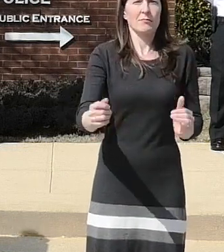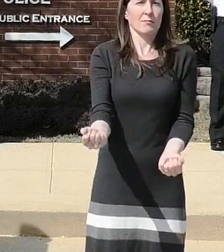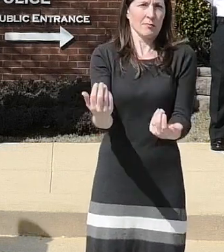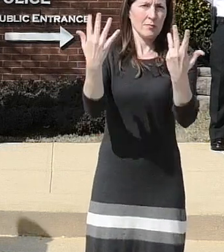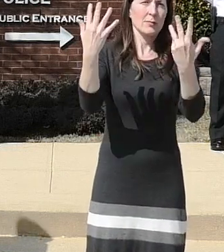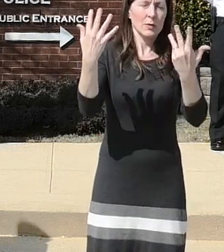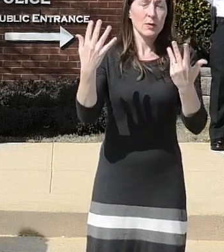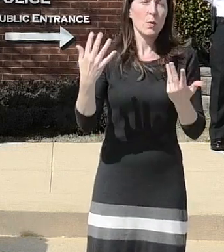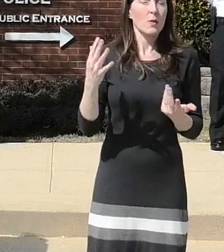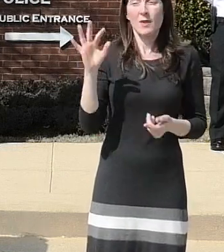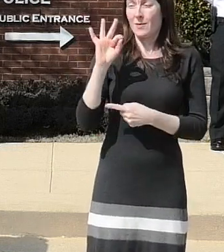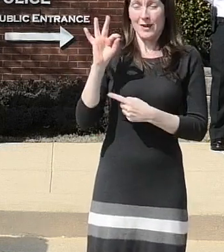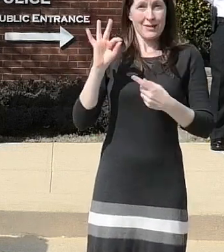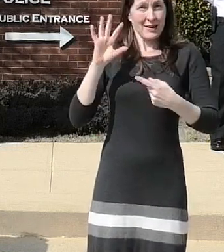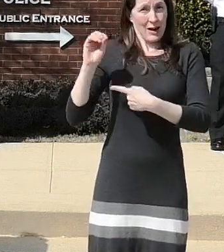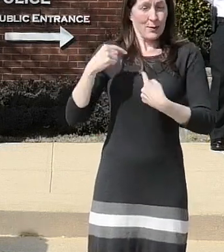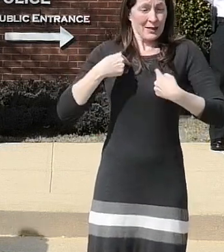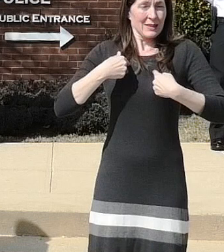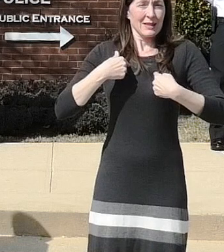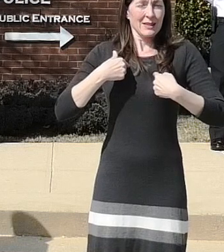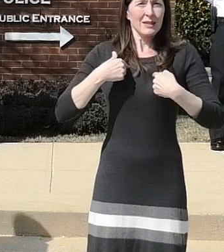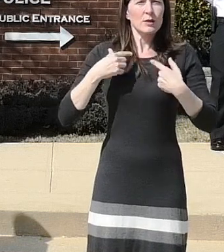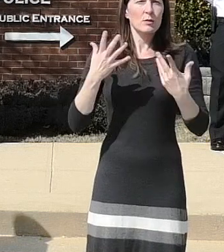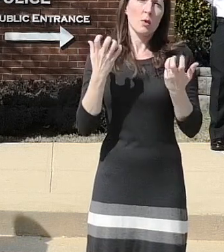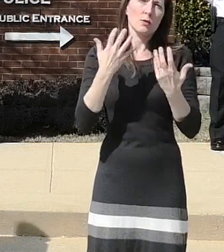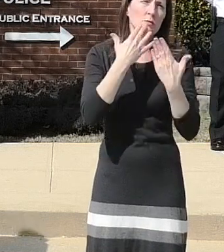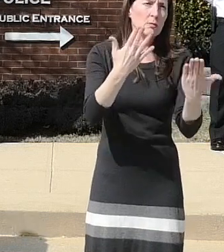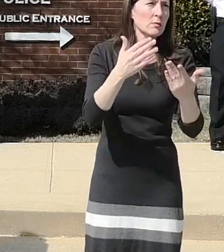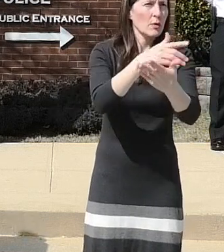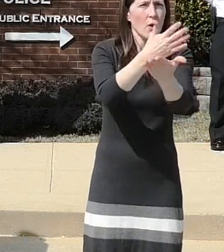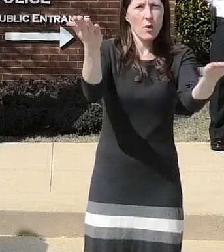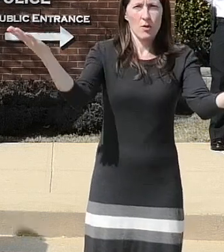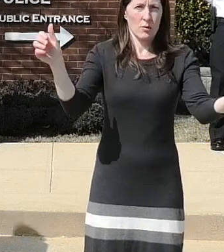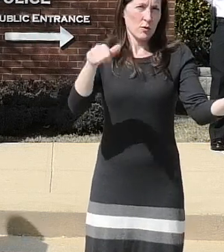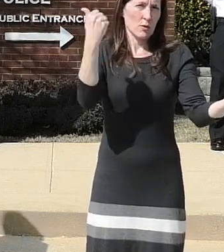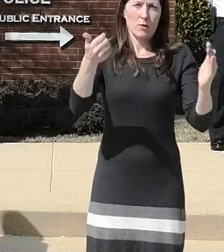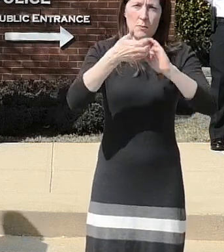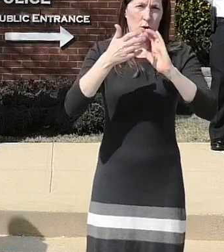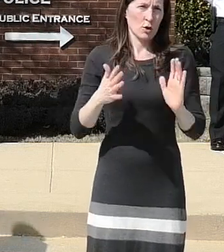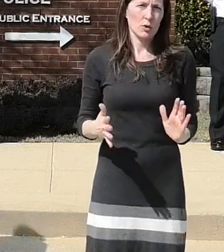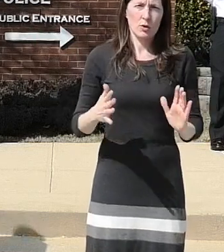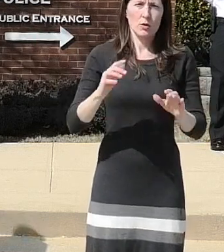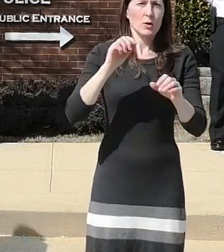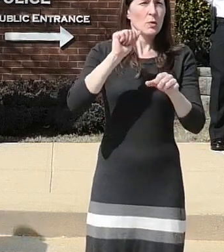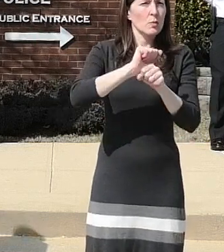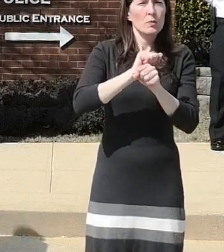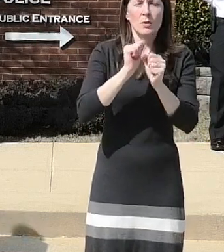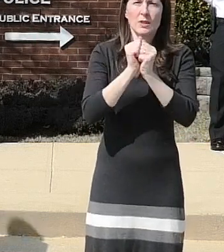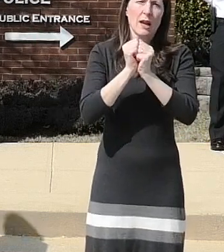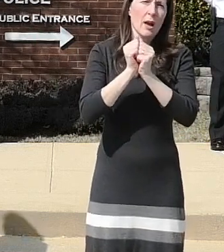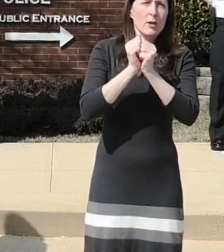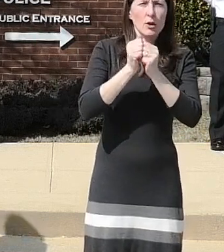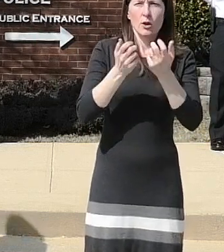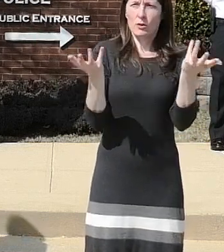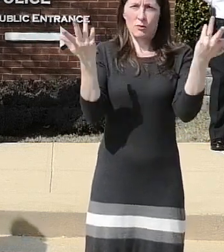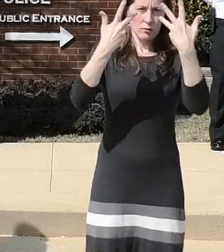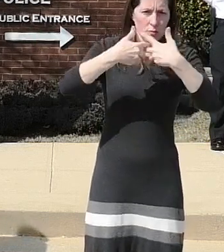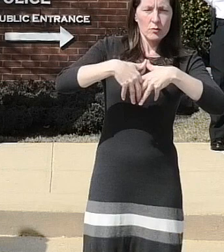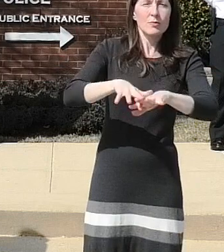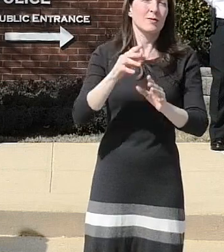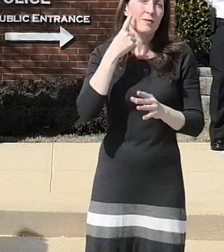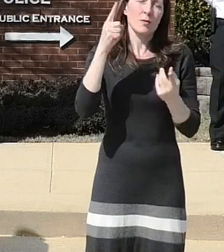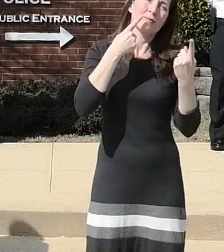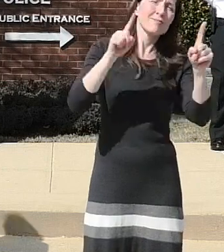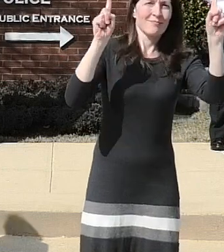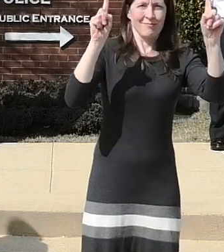with our regional partners who have worked seamlessly to coordinate the efforts in successfully bringing the suspect of these